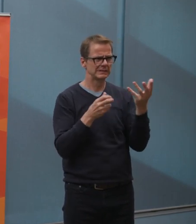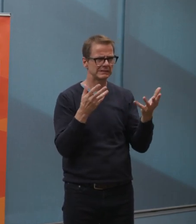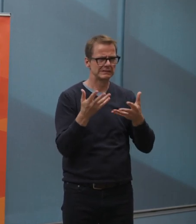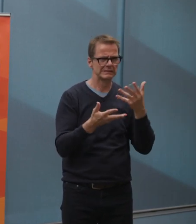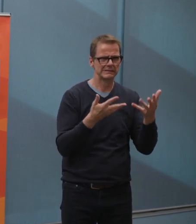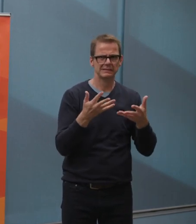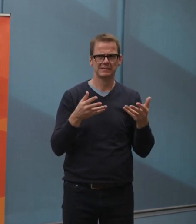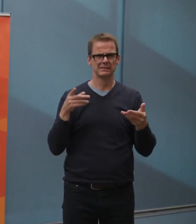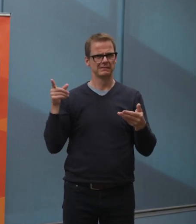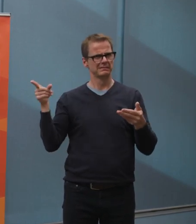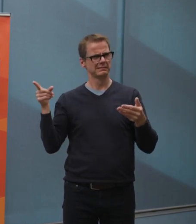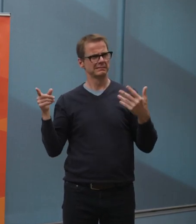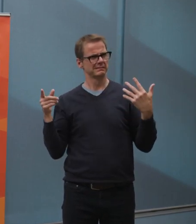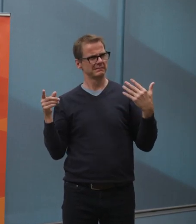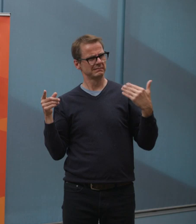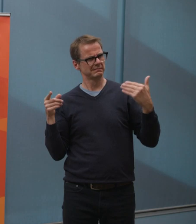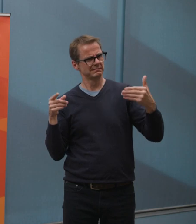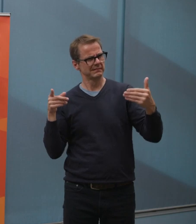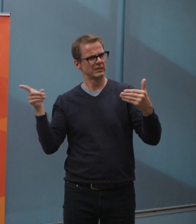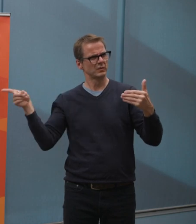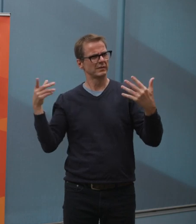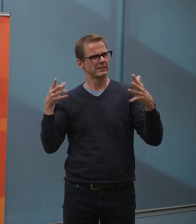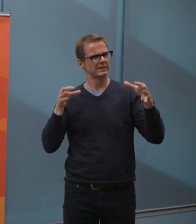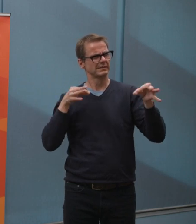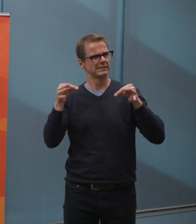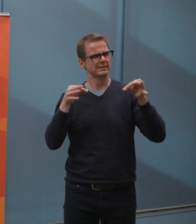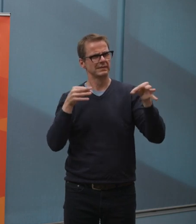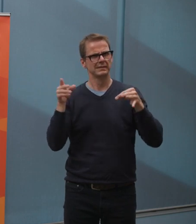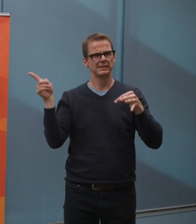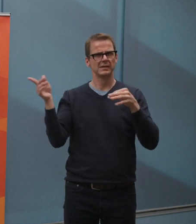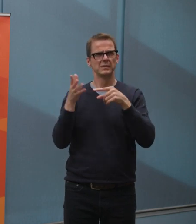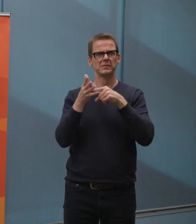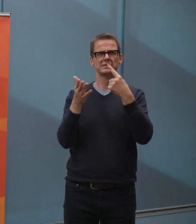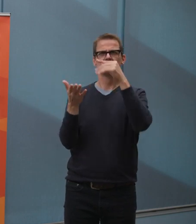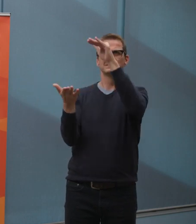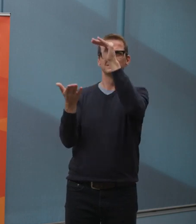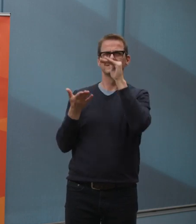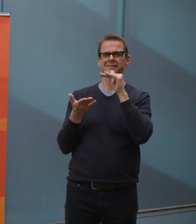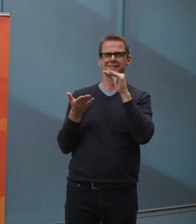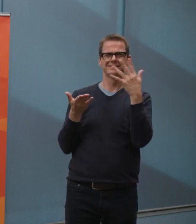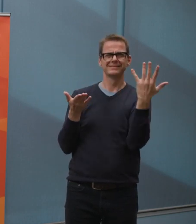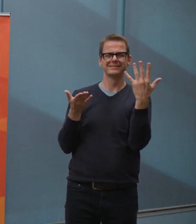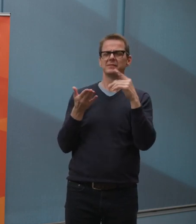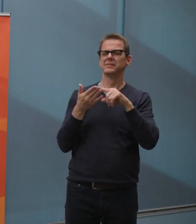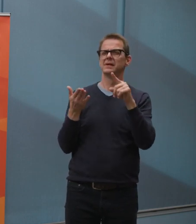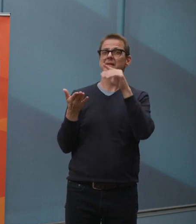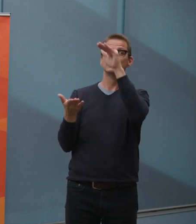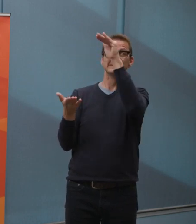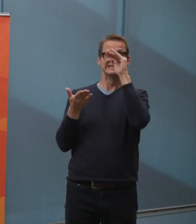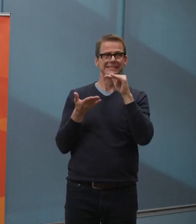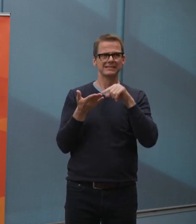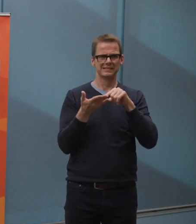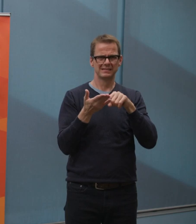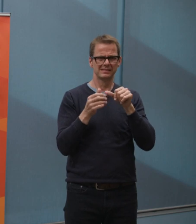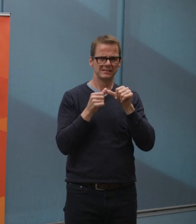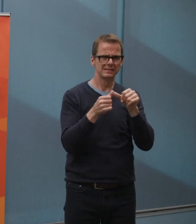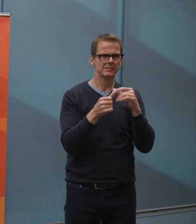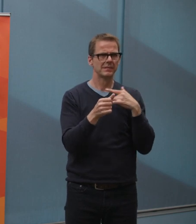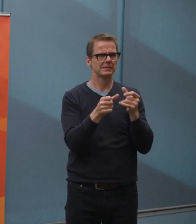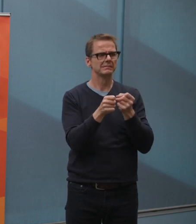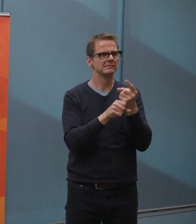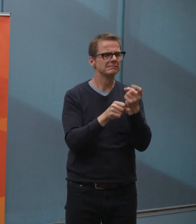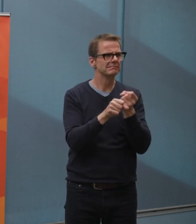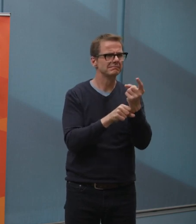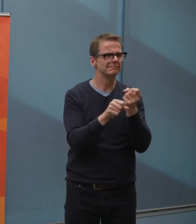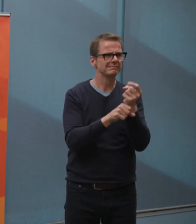one-time backstop, but kind of ongoing operational funding. I'm wondering if you can kind of elaborate on that. What kinds